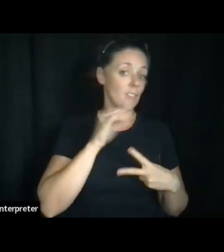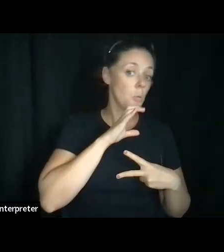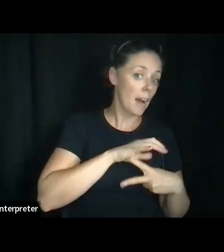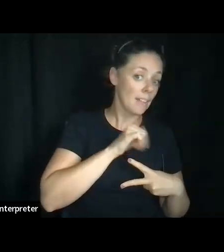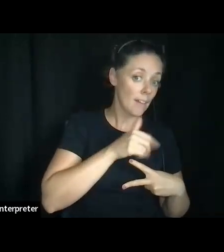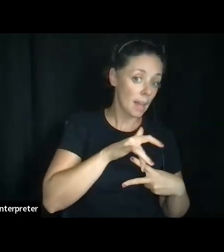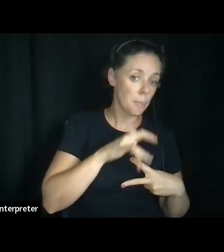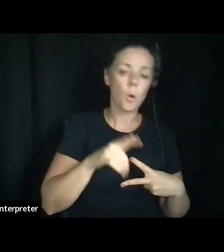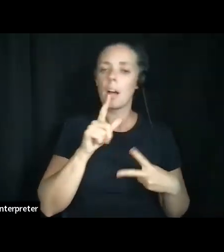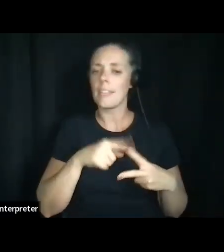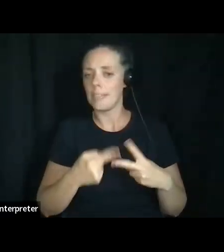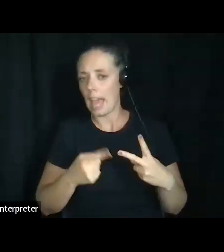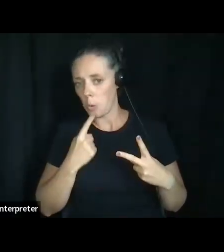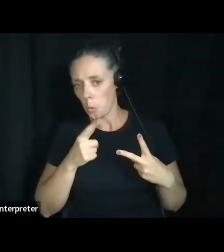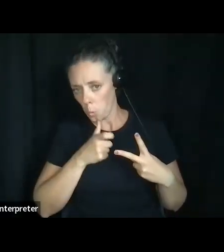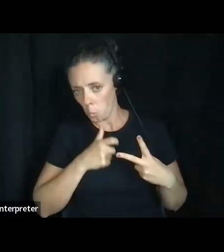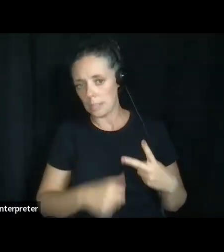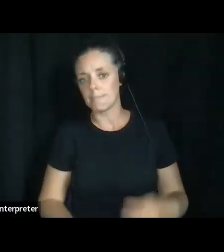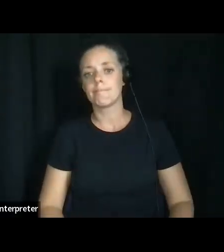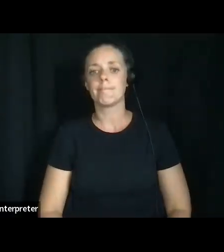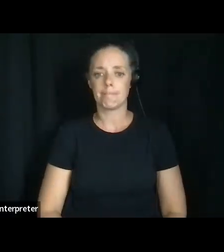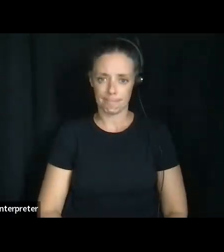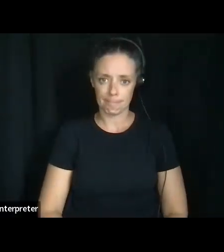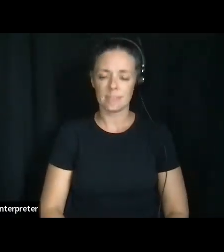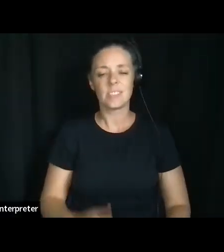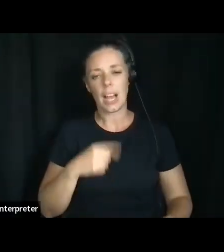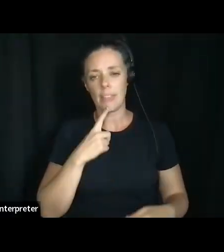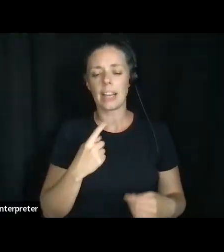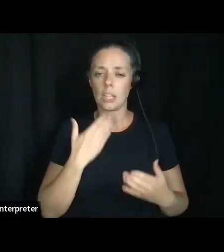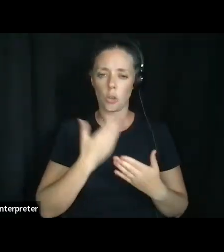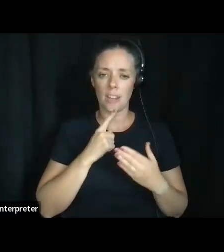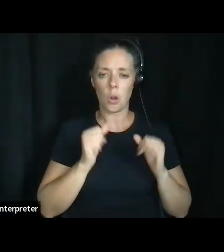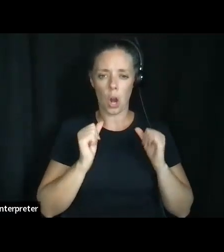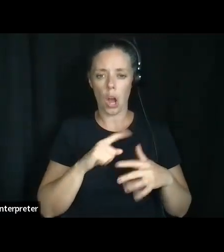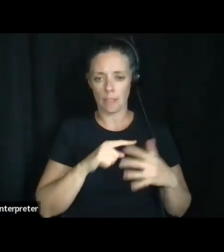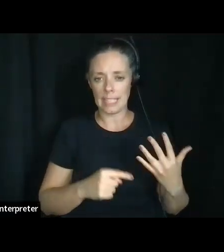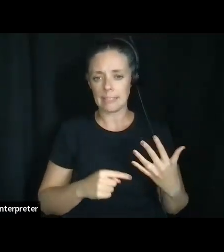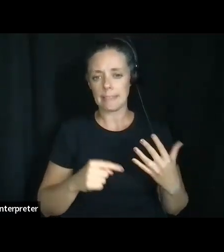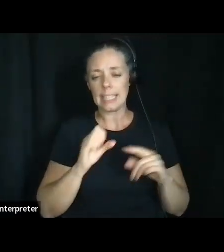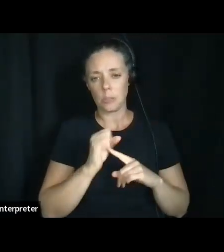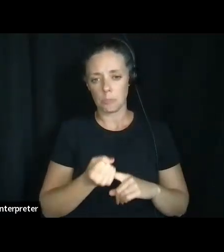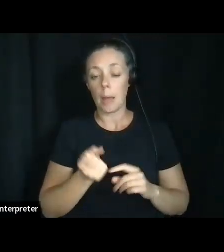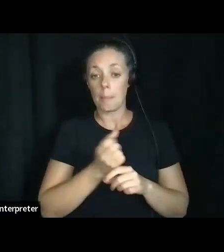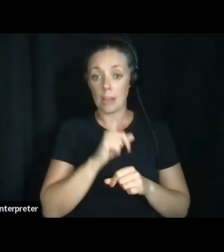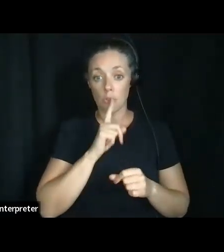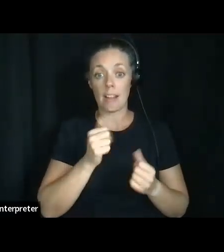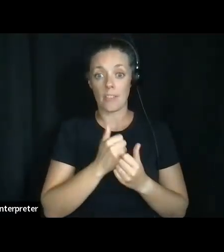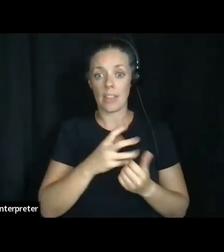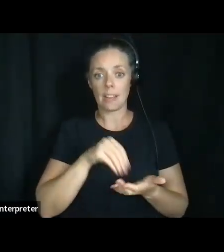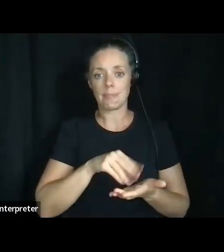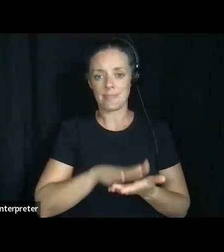who, um, would make decisions for you. So I think it's good in all those situations to put these things in writing.